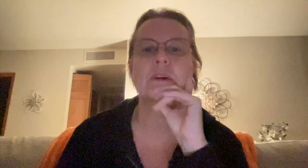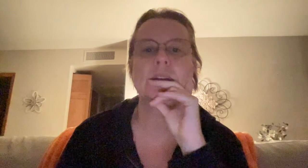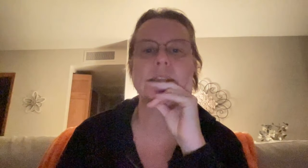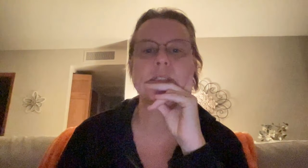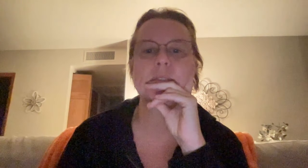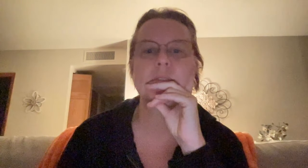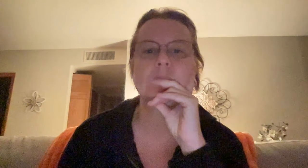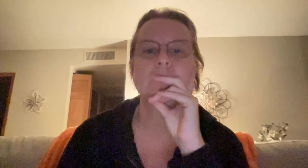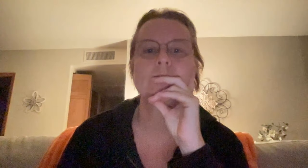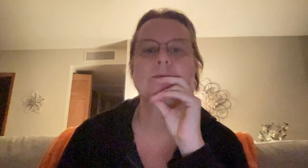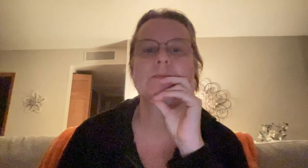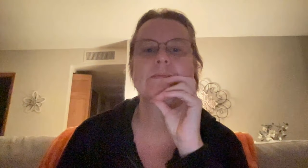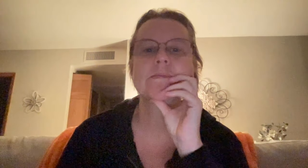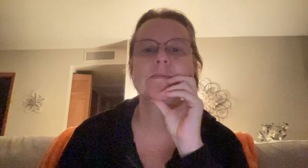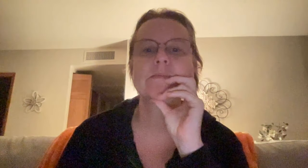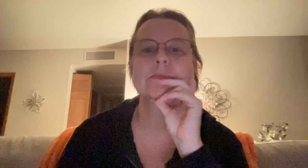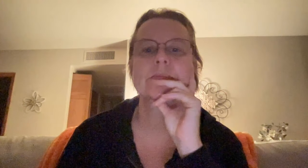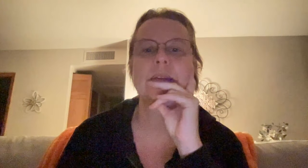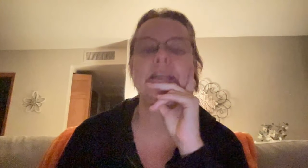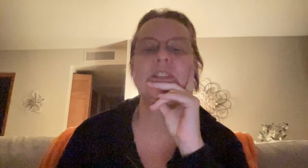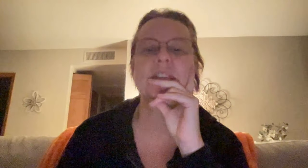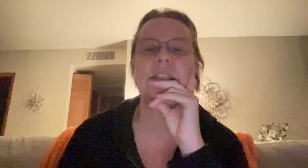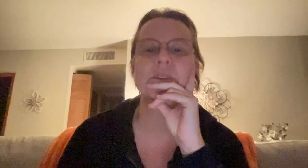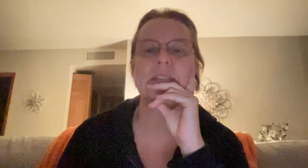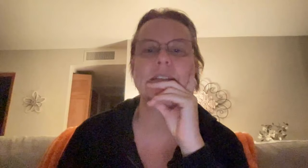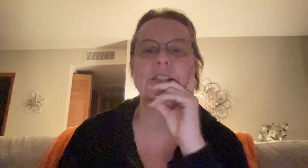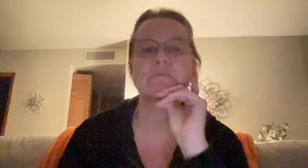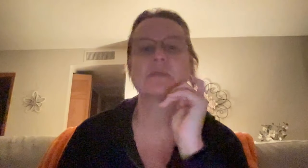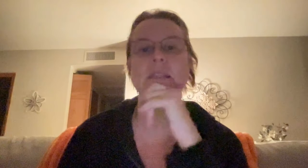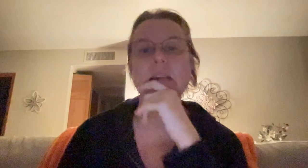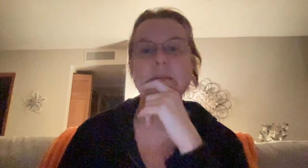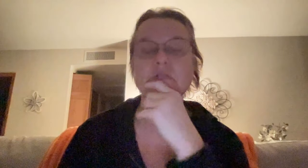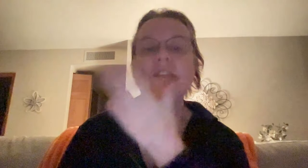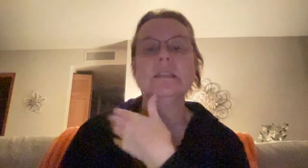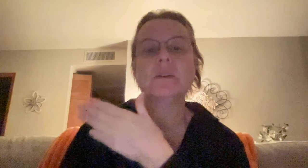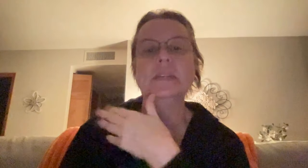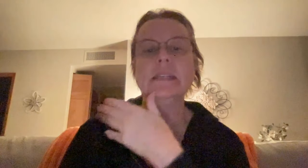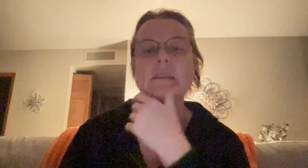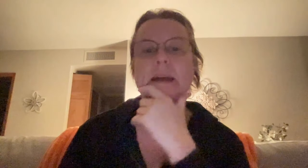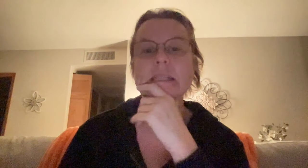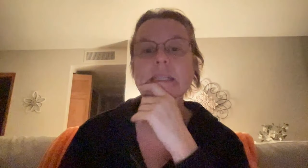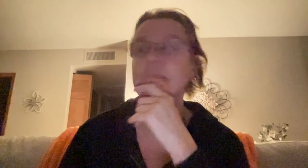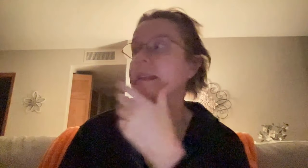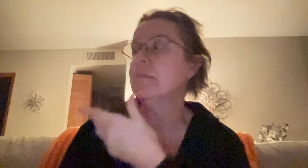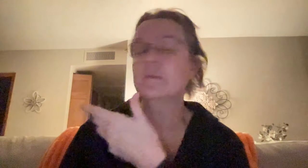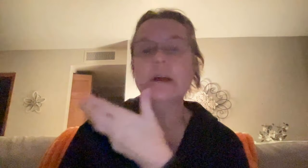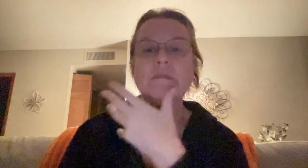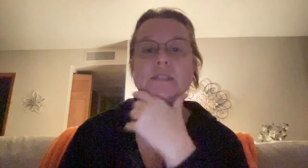was, I mean, he, he stole the attention most of the time. So, she has always had a back seat. I mean, they were around for